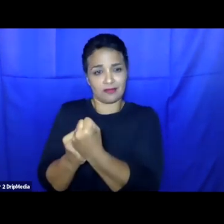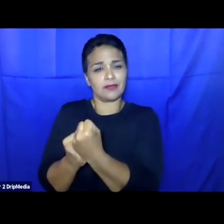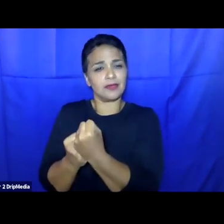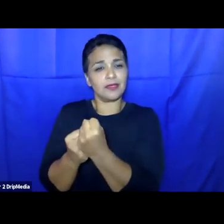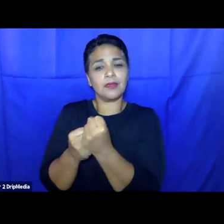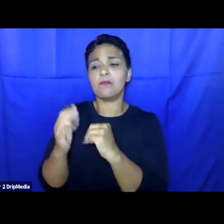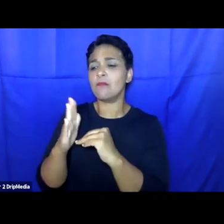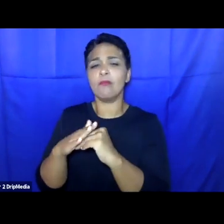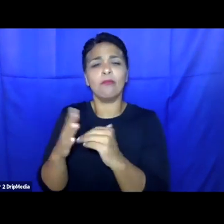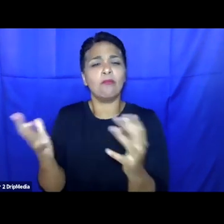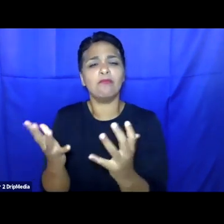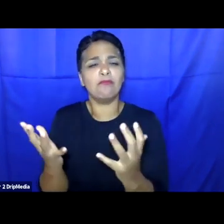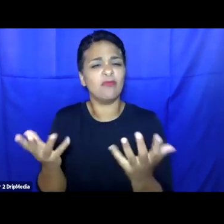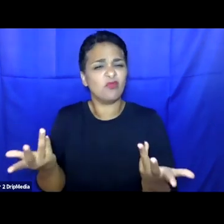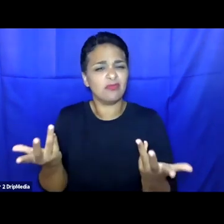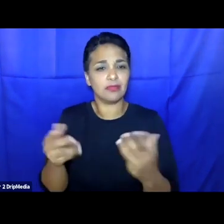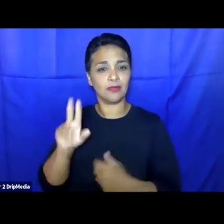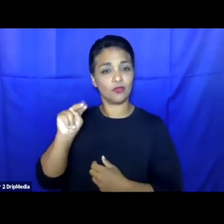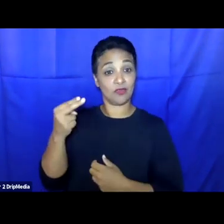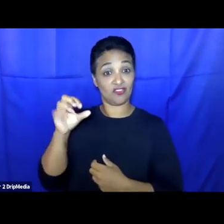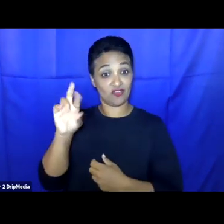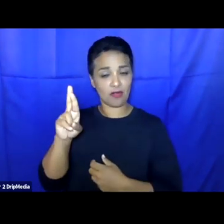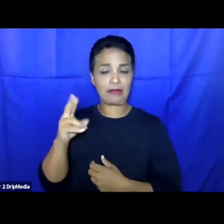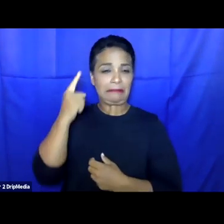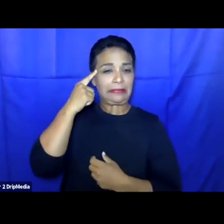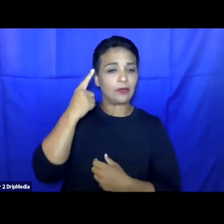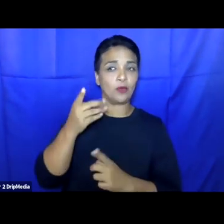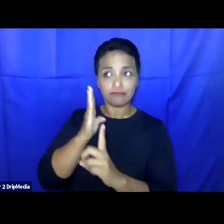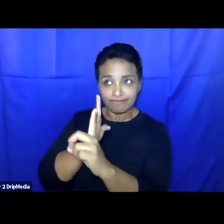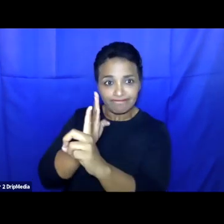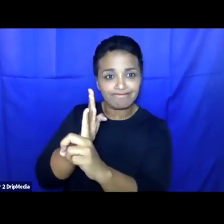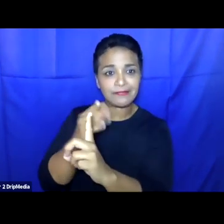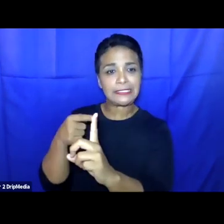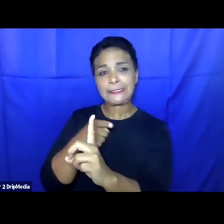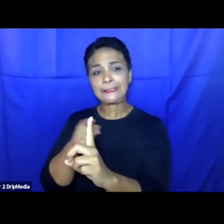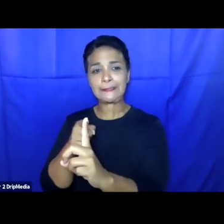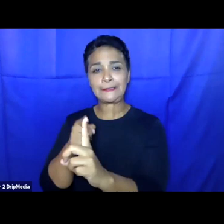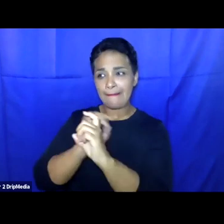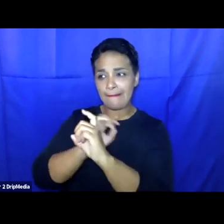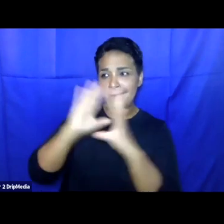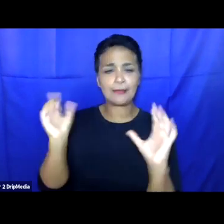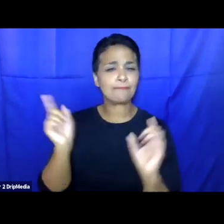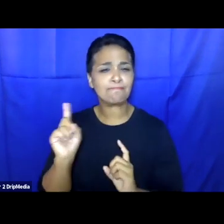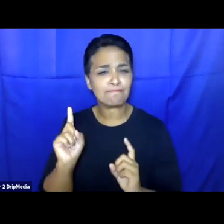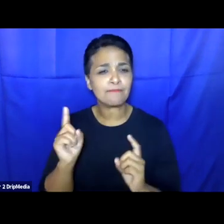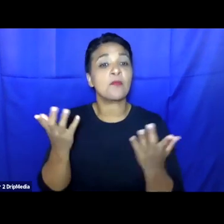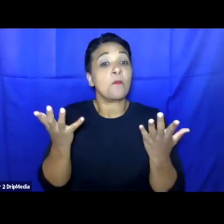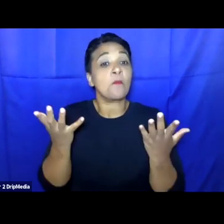undertaken, as controversial as it may rightfully be in many regards, is that solidarity as a concept